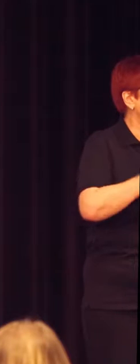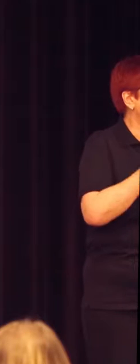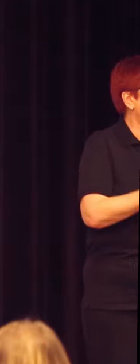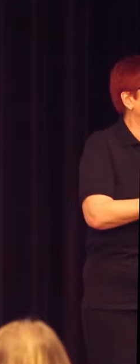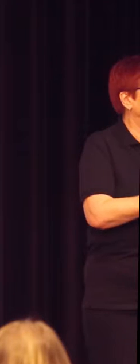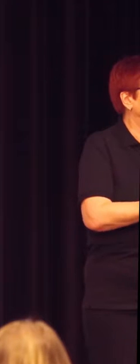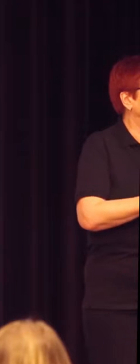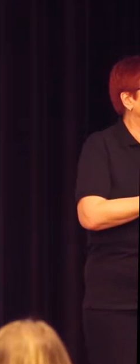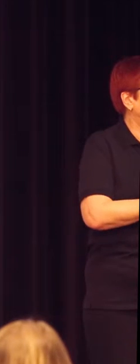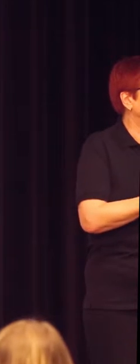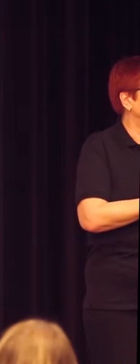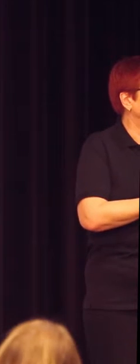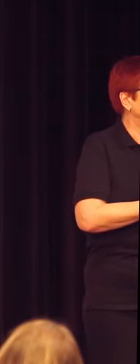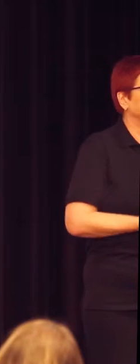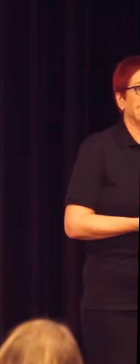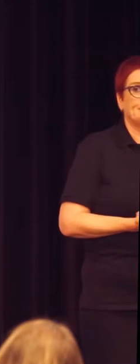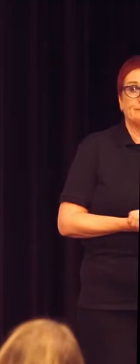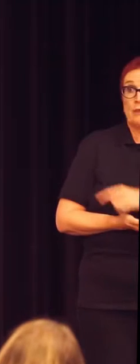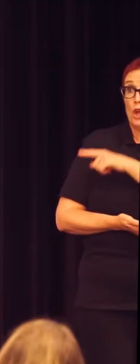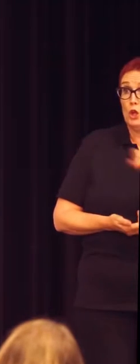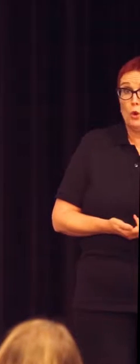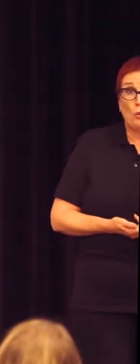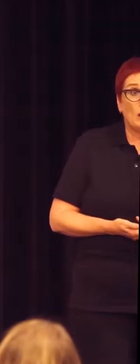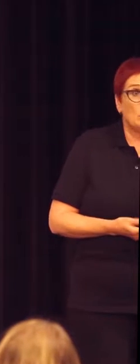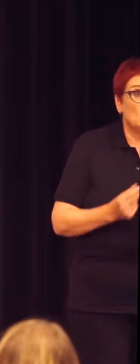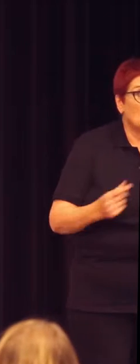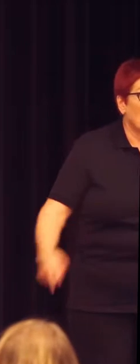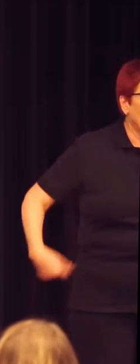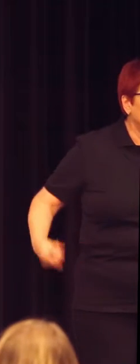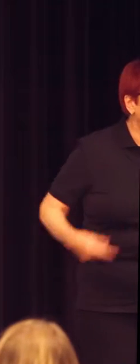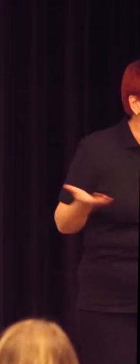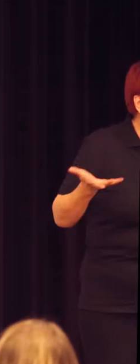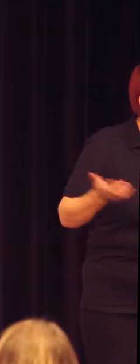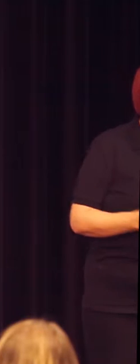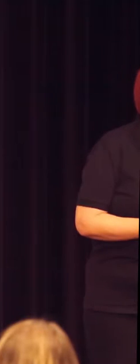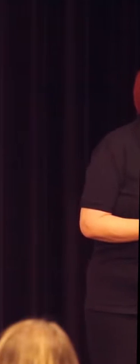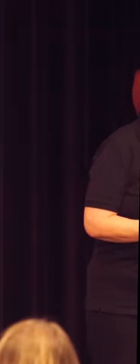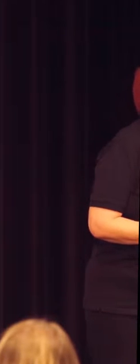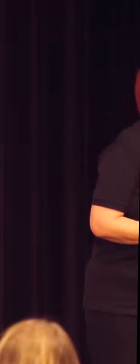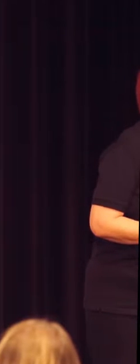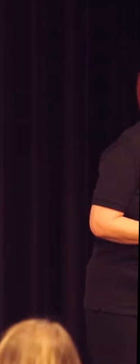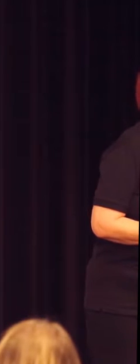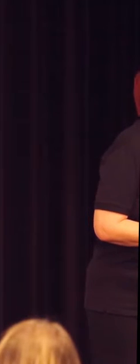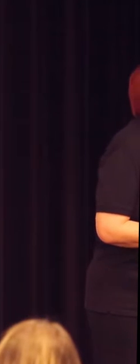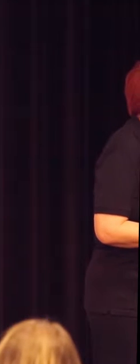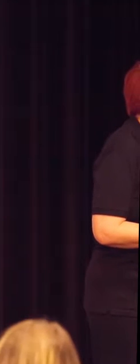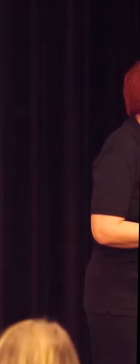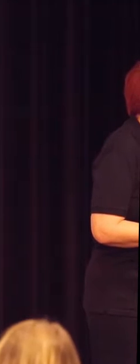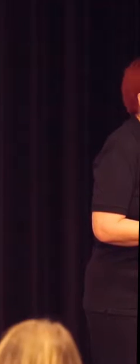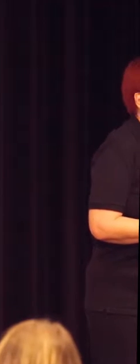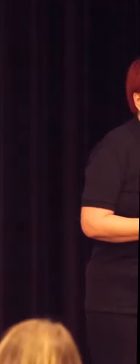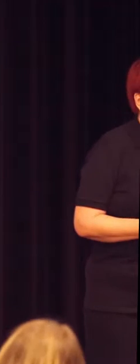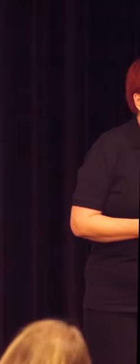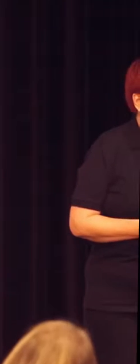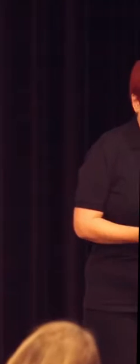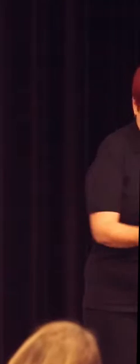If you are the one wheelchair user. If where are you? Down the front. Right